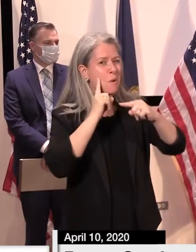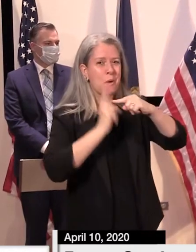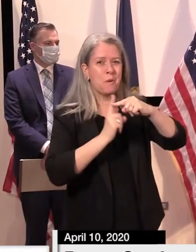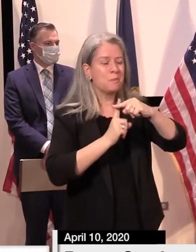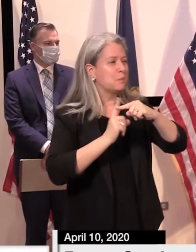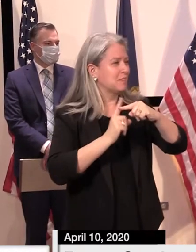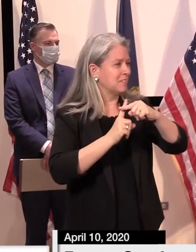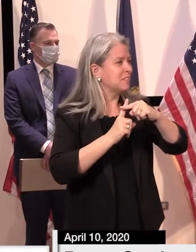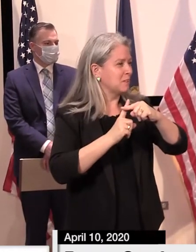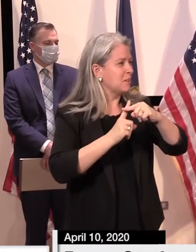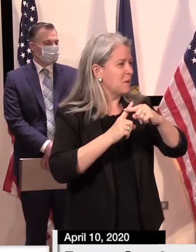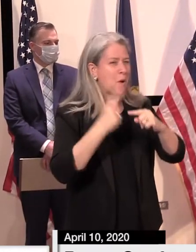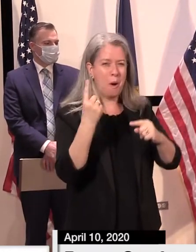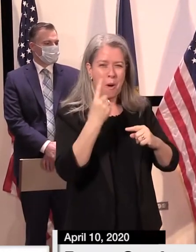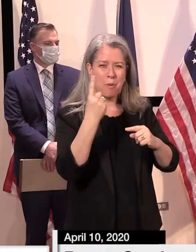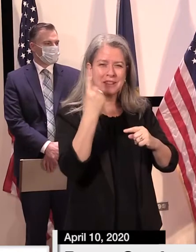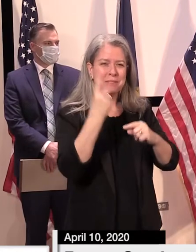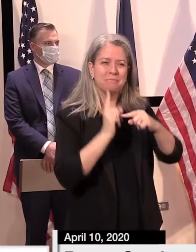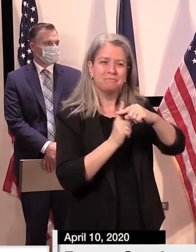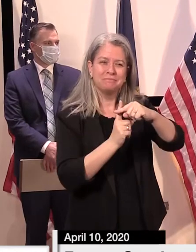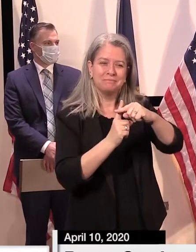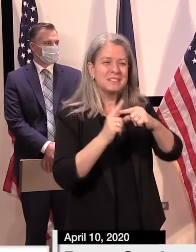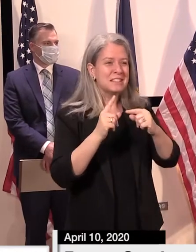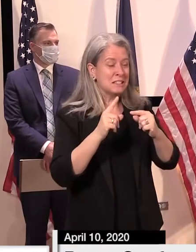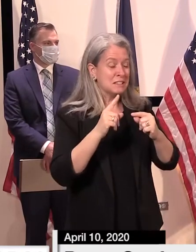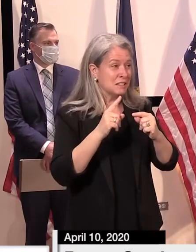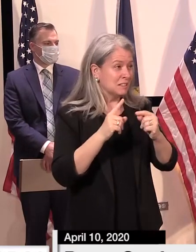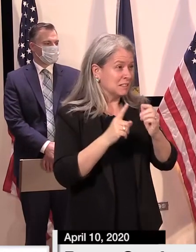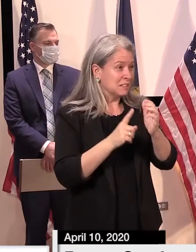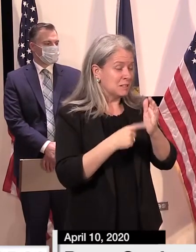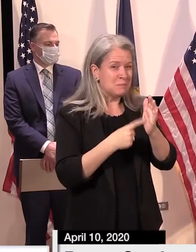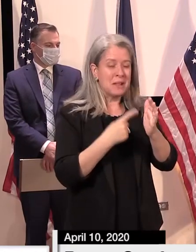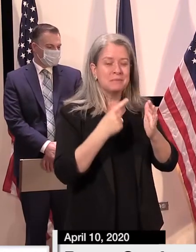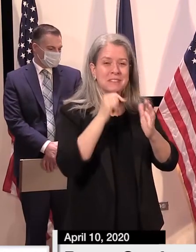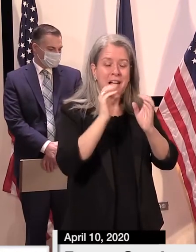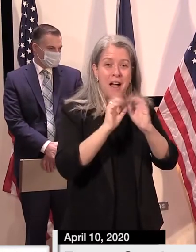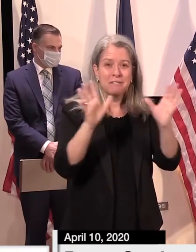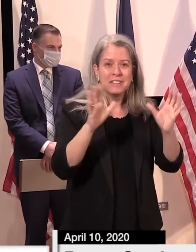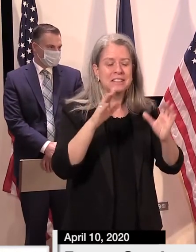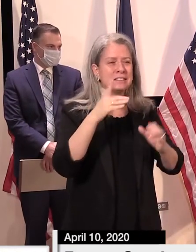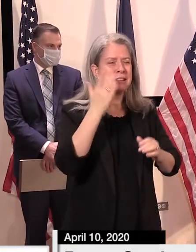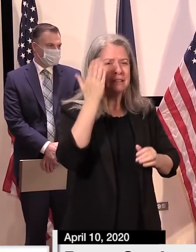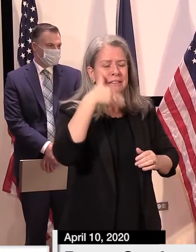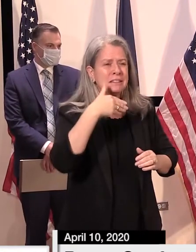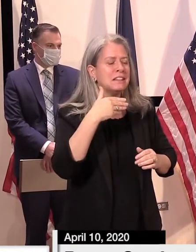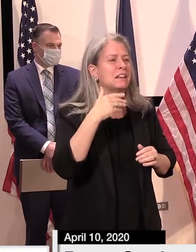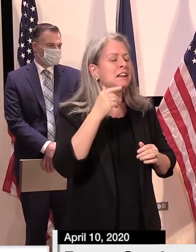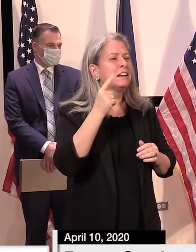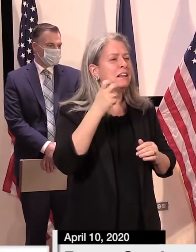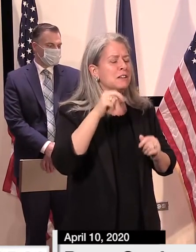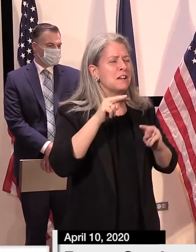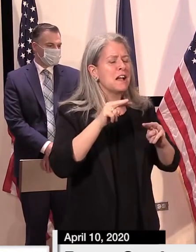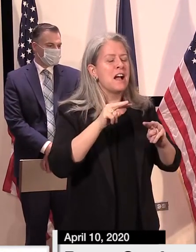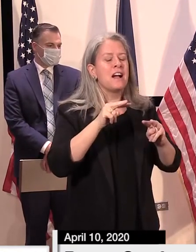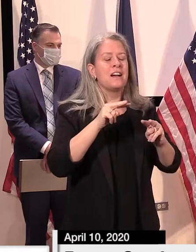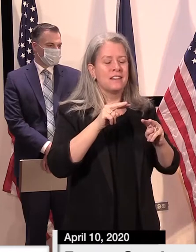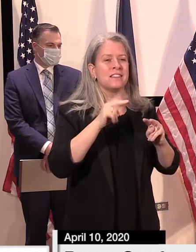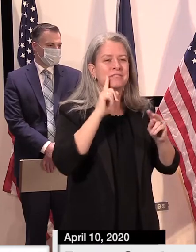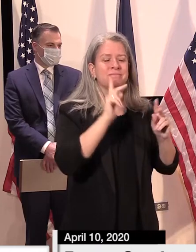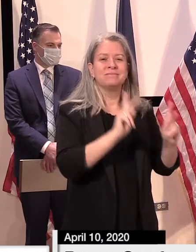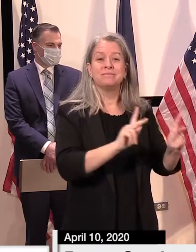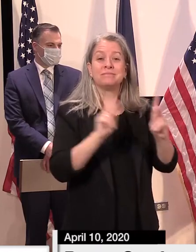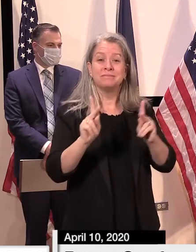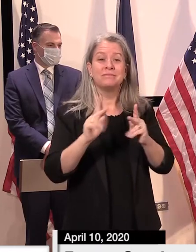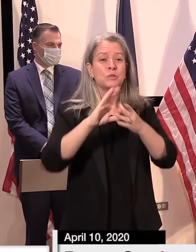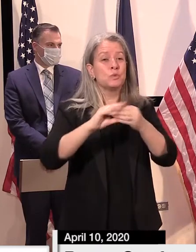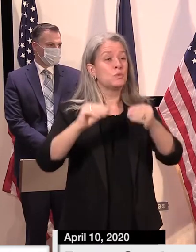look hard enough for it. But sometimes you have to dig deep, and then you have to open up your eyes in order to see it. So I wanted to share with you